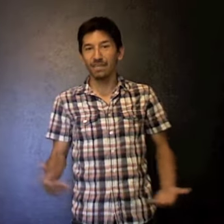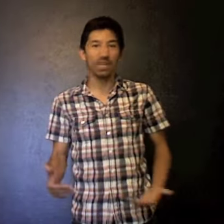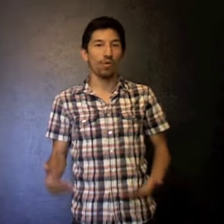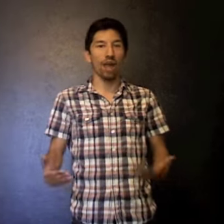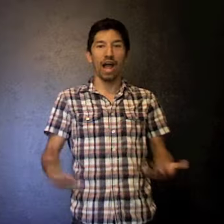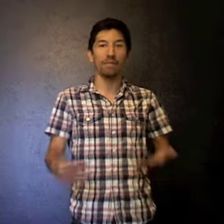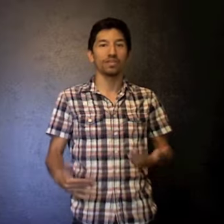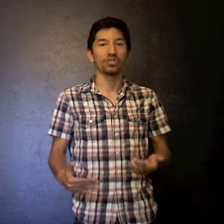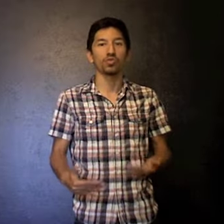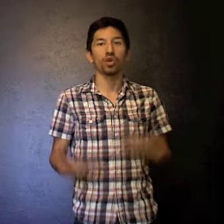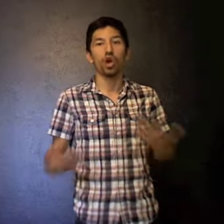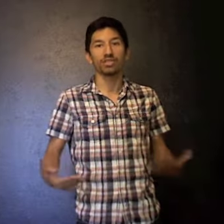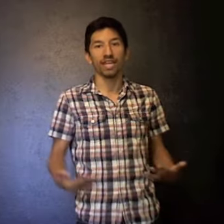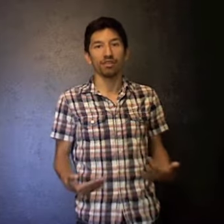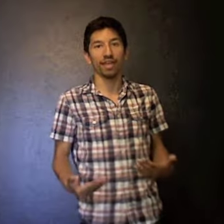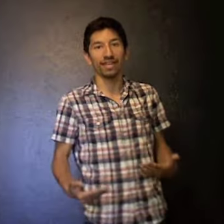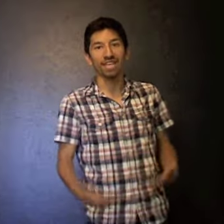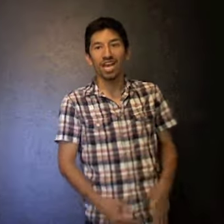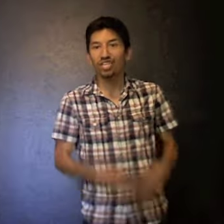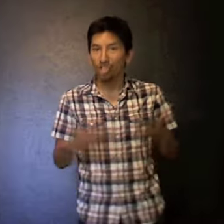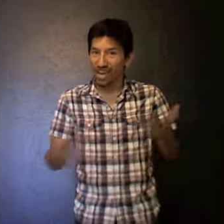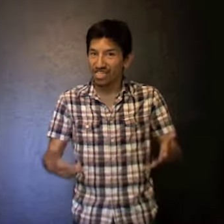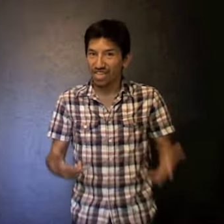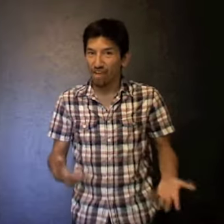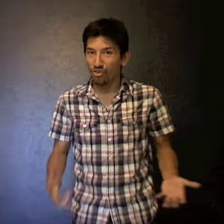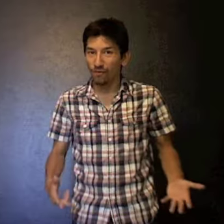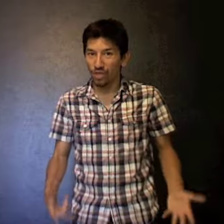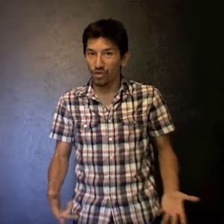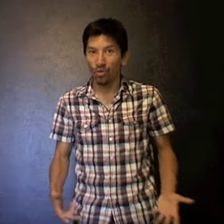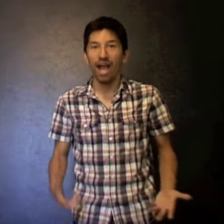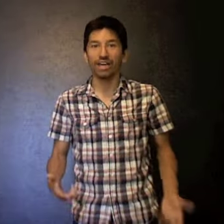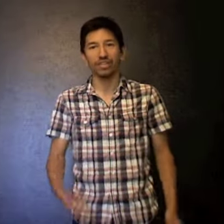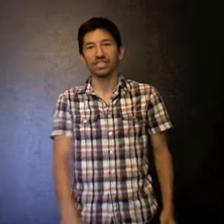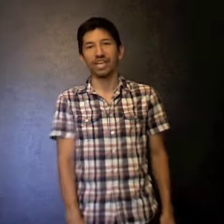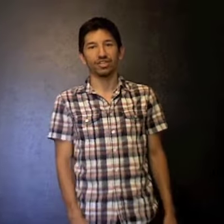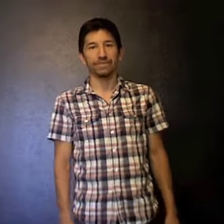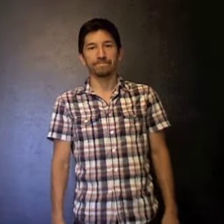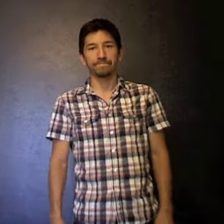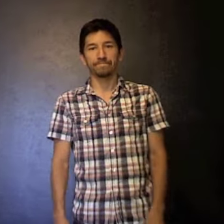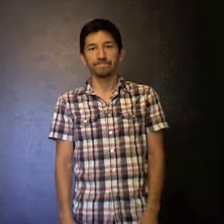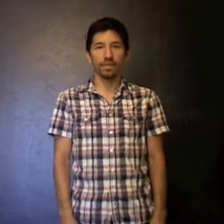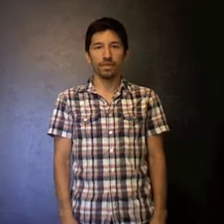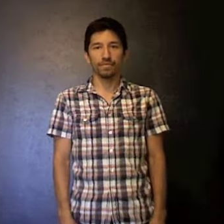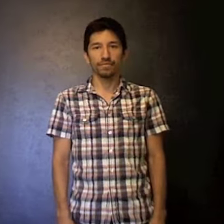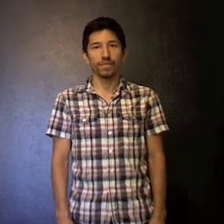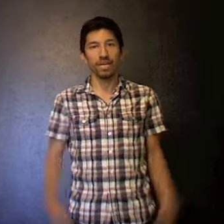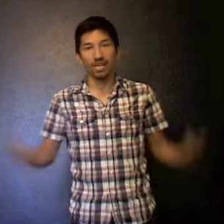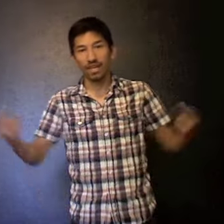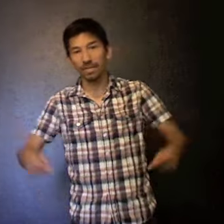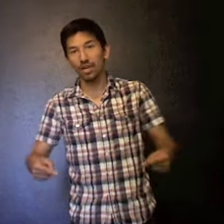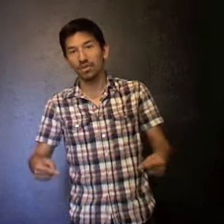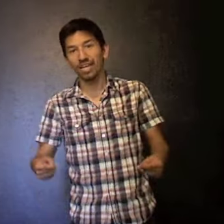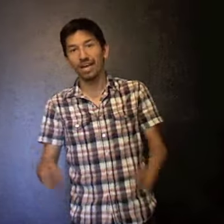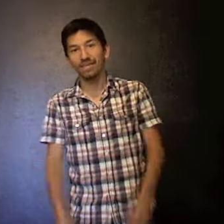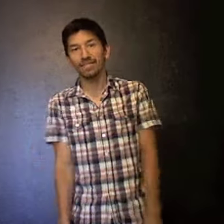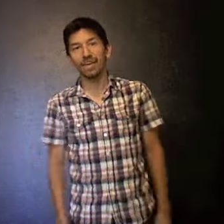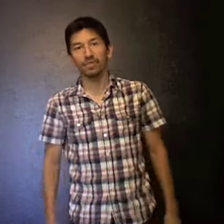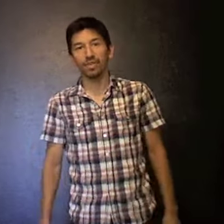or how much school costs nowadays changed how you view higher education? Let me know in the comments down below.